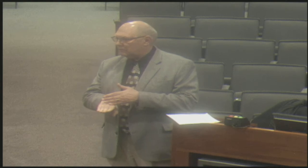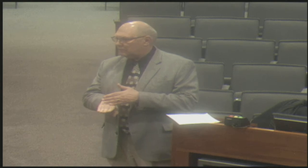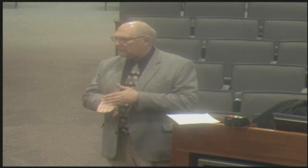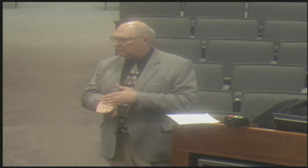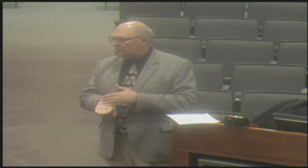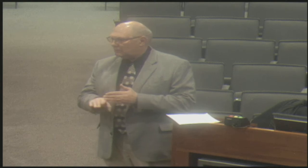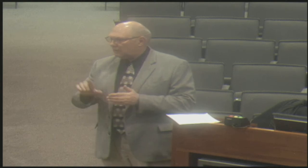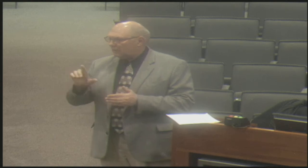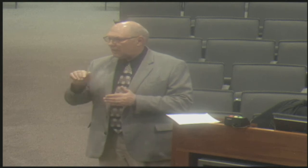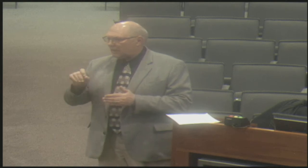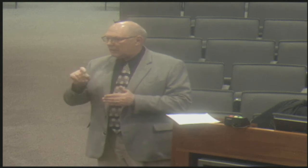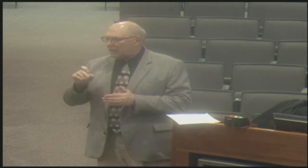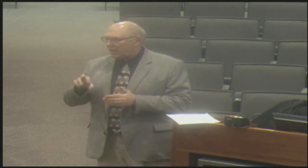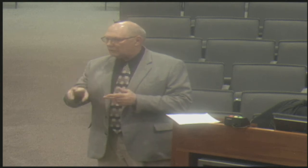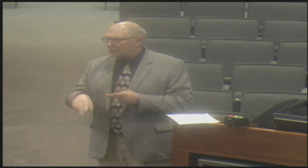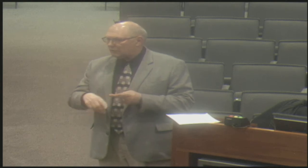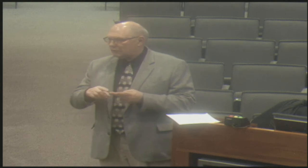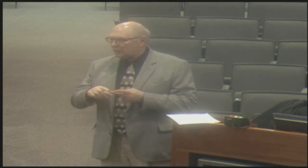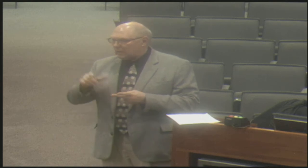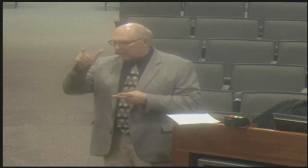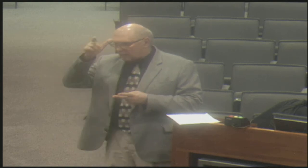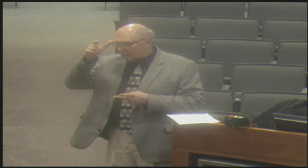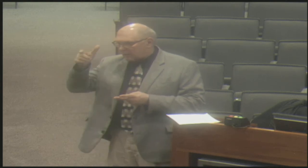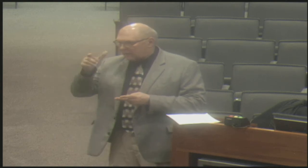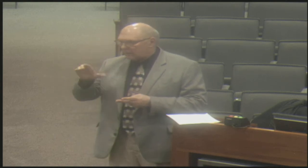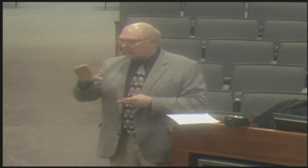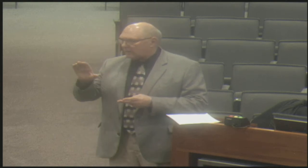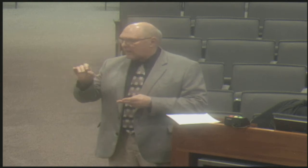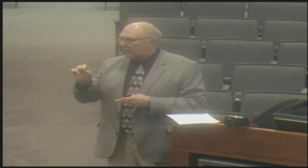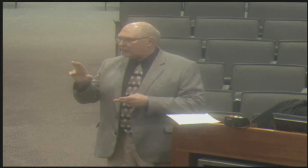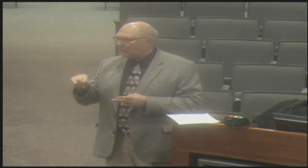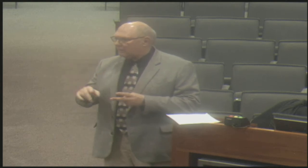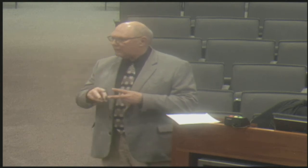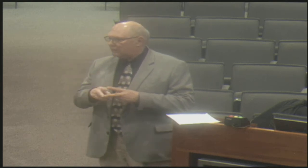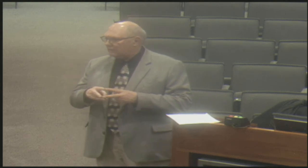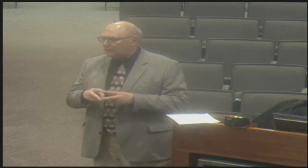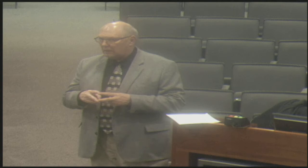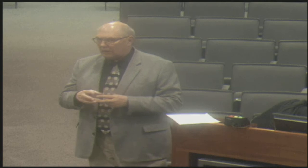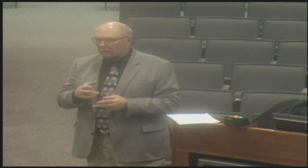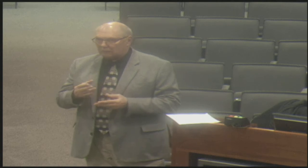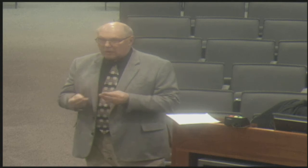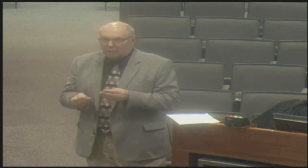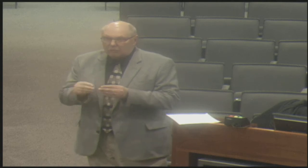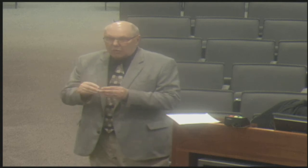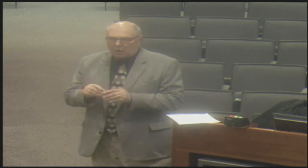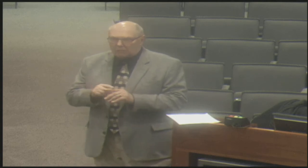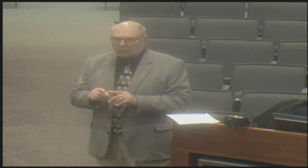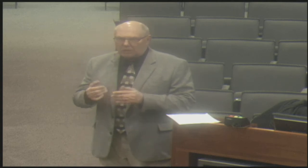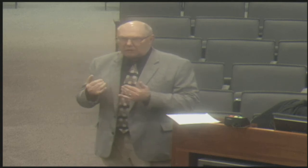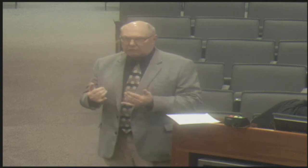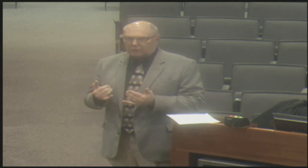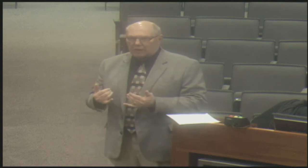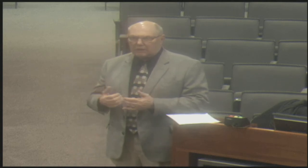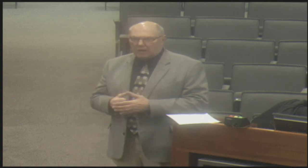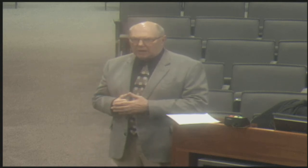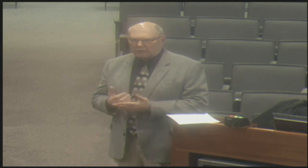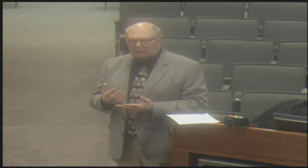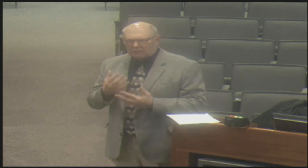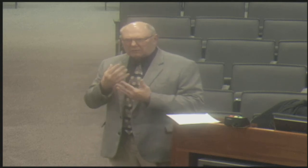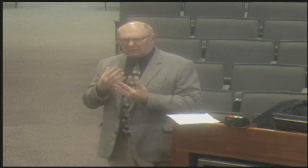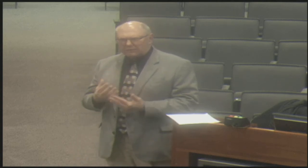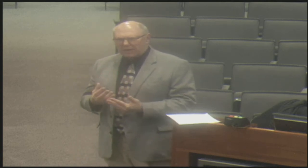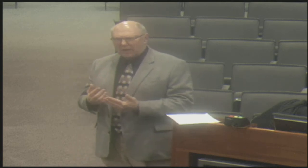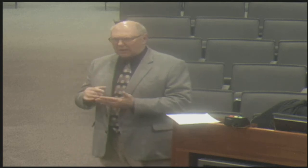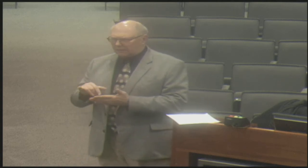that we have two counties that are completely accessible. Lancaster is one of them and Lincoln County is another. And there may be